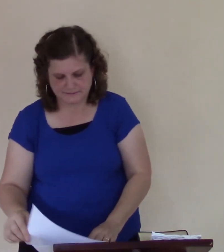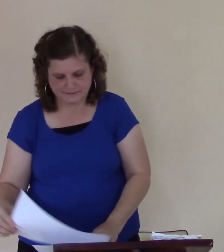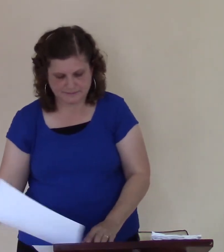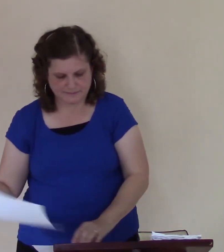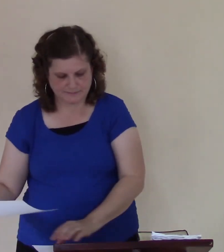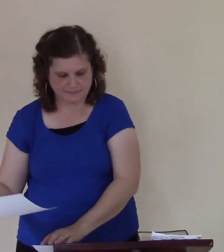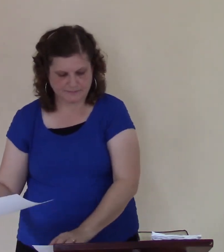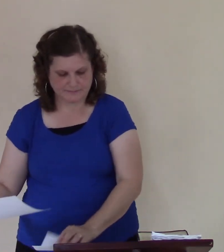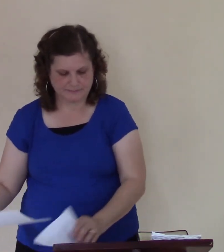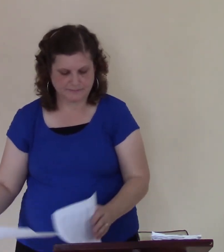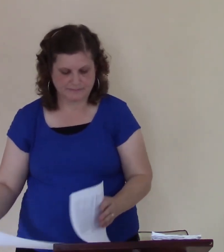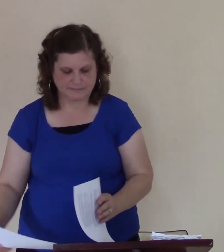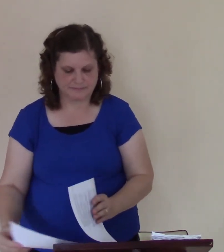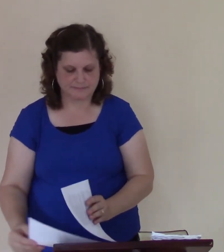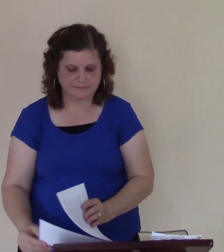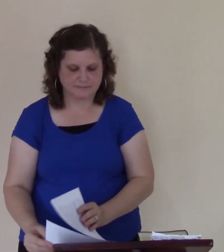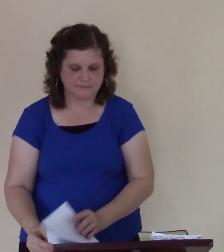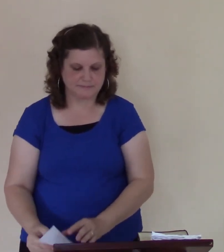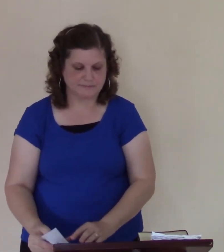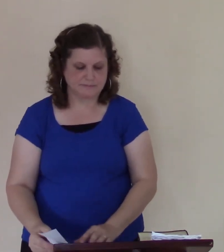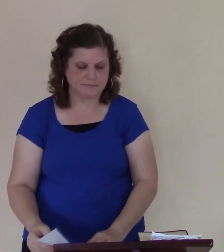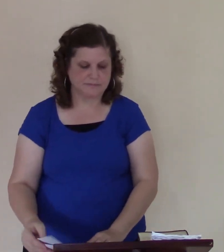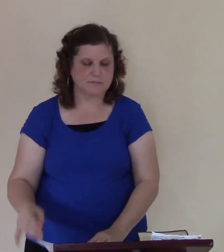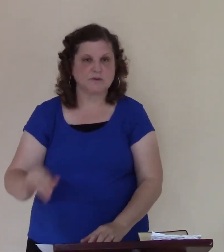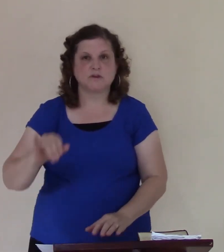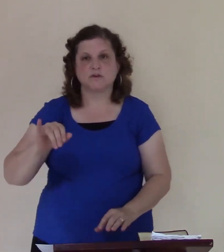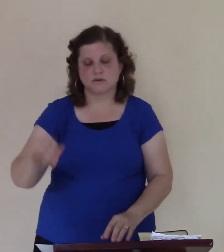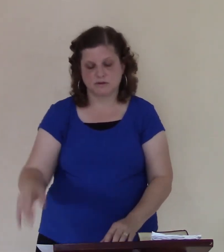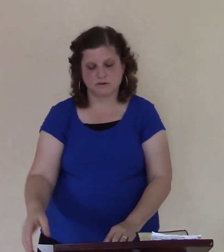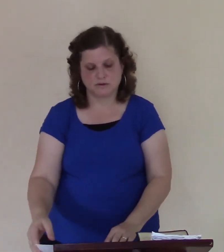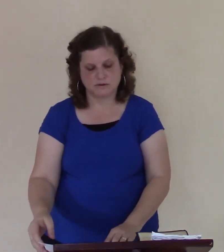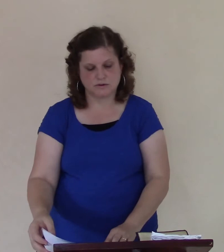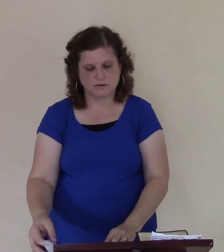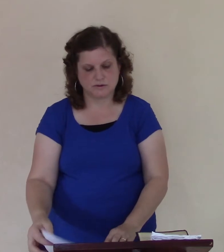Now, let me say this. Jonah chose to separate himself.